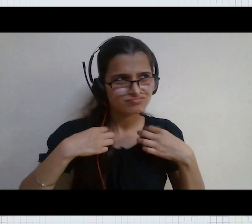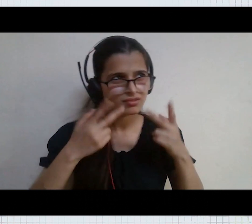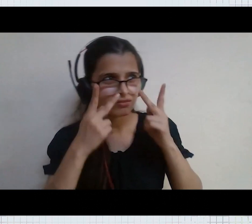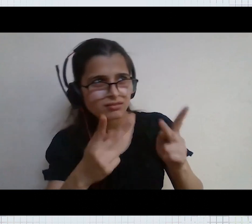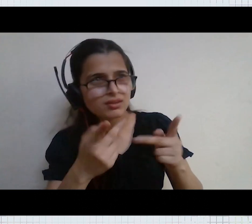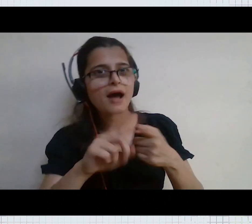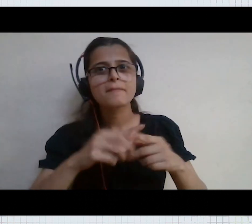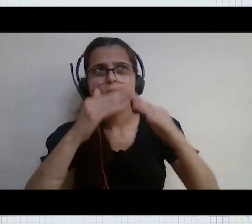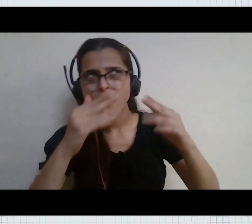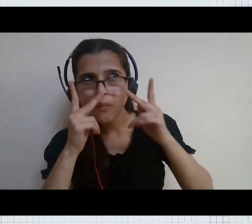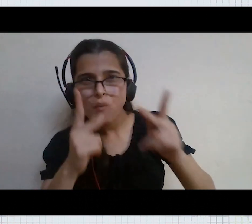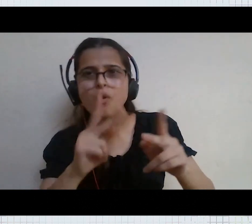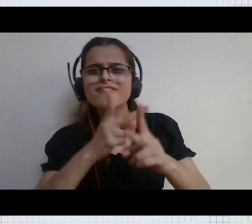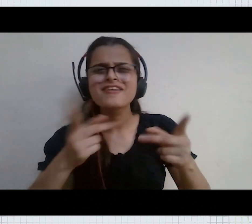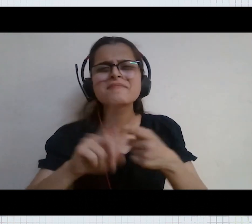you look at my house